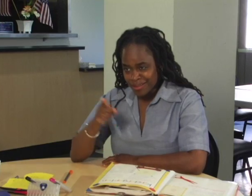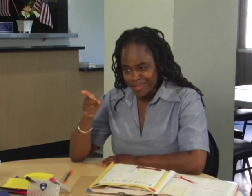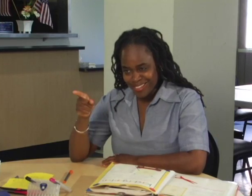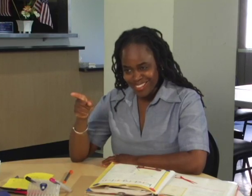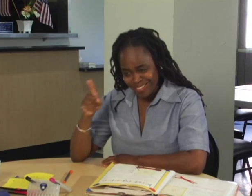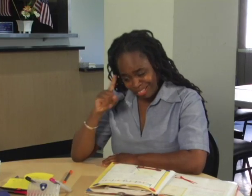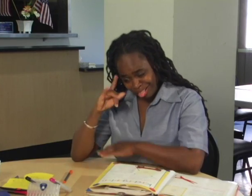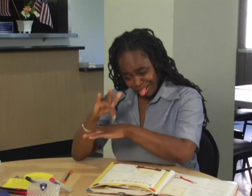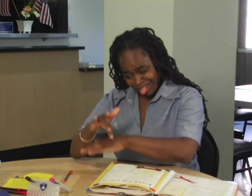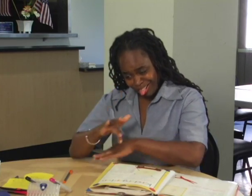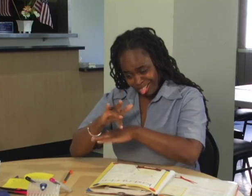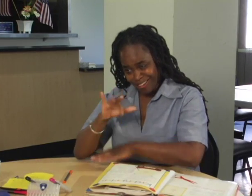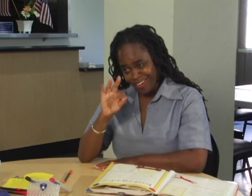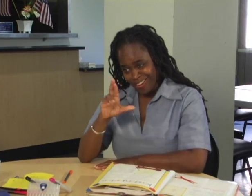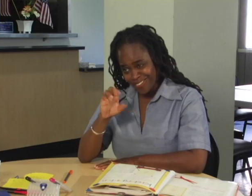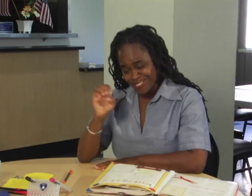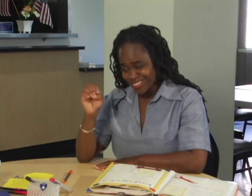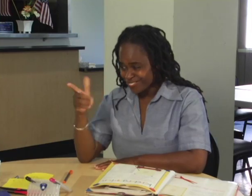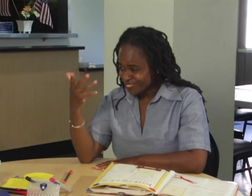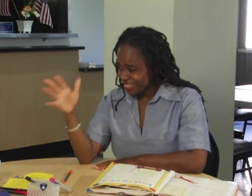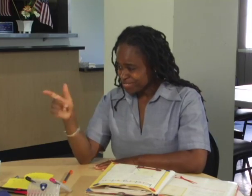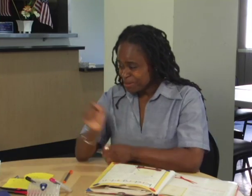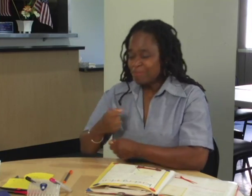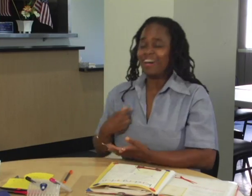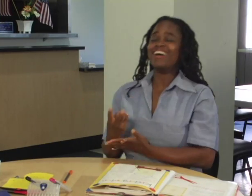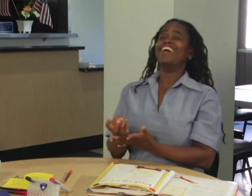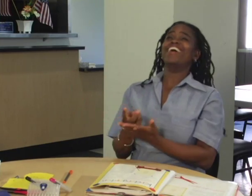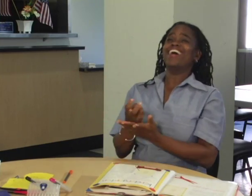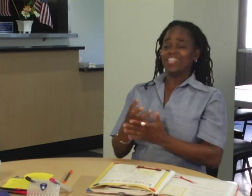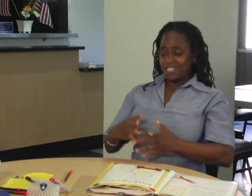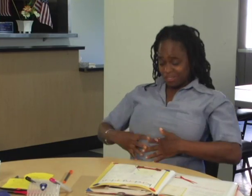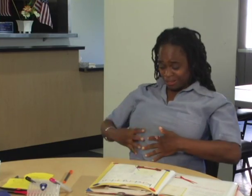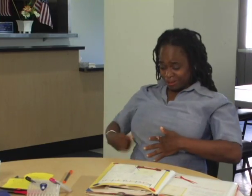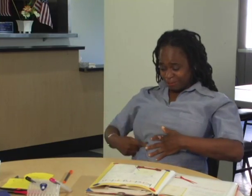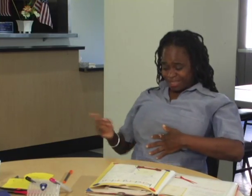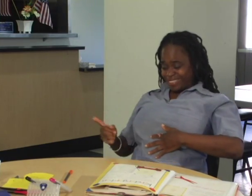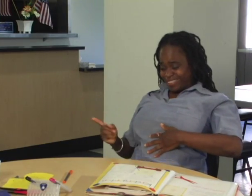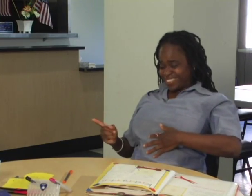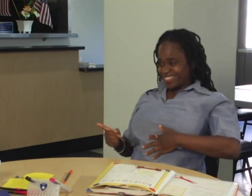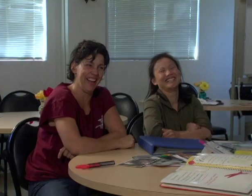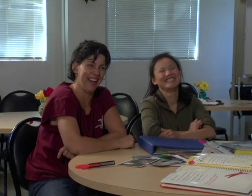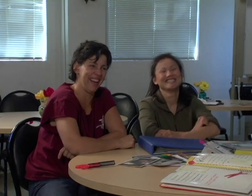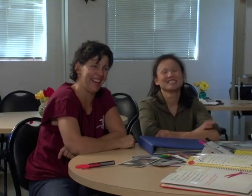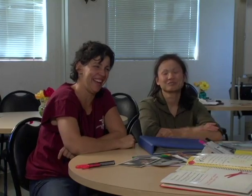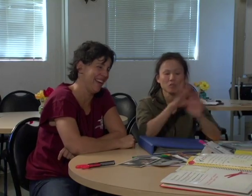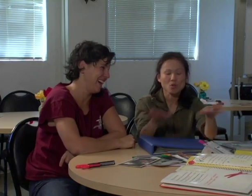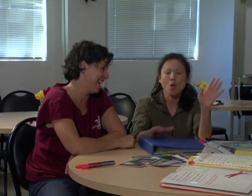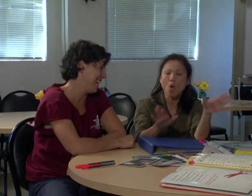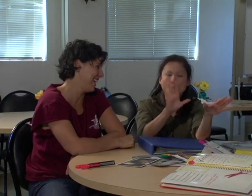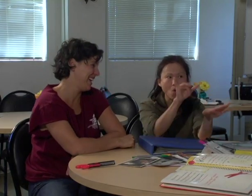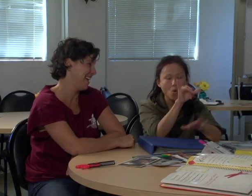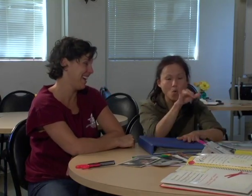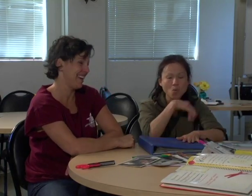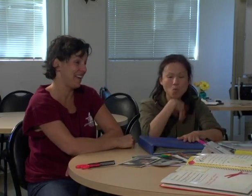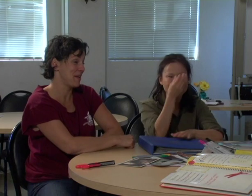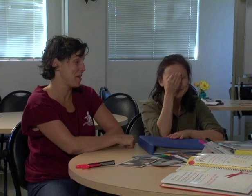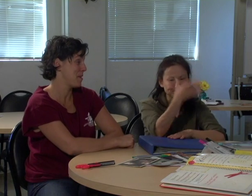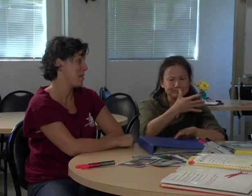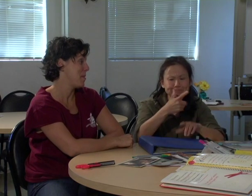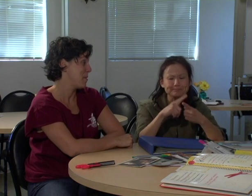You are too much. That's all you think about. You're making me laugh so much I'm going to crack a rib. You know, I saw